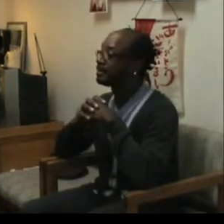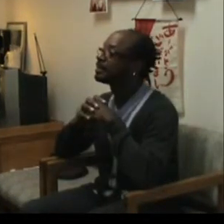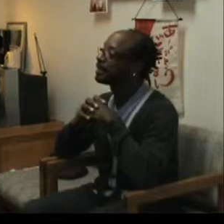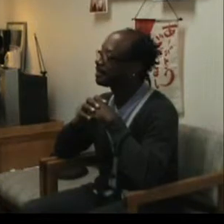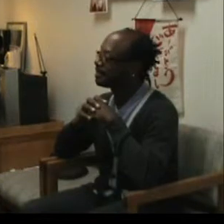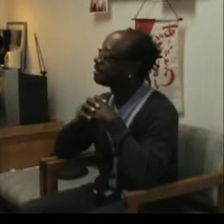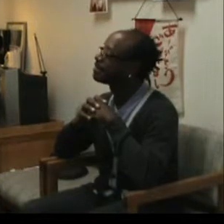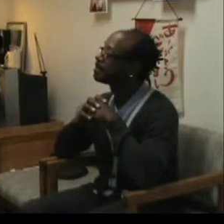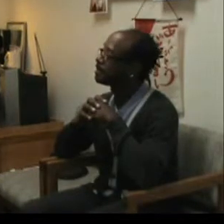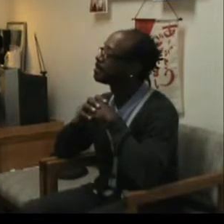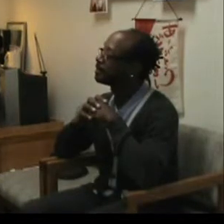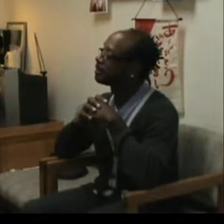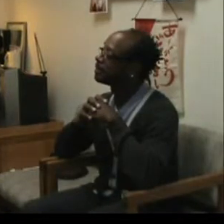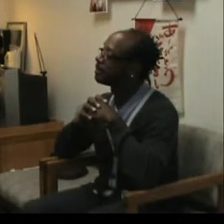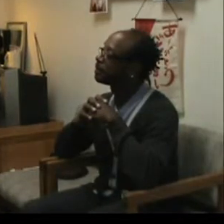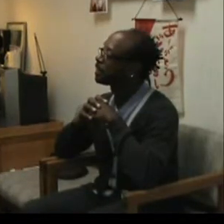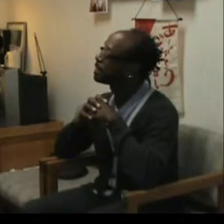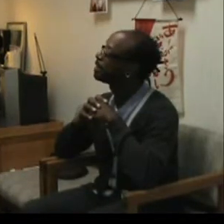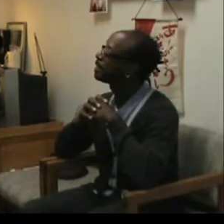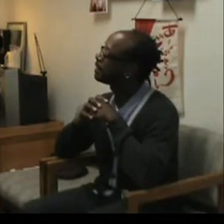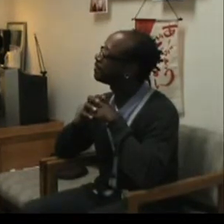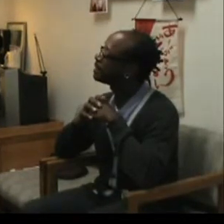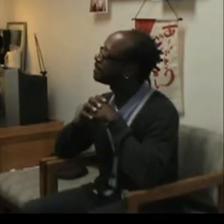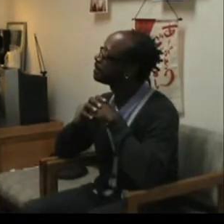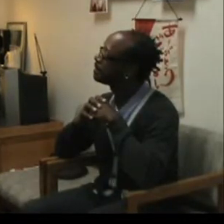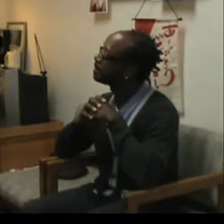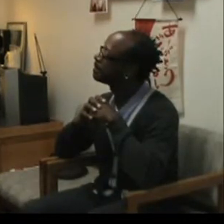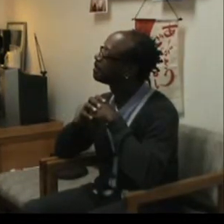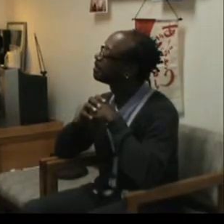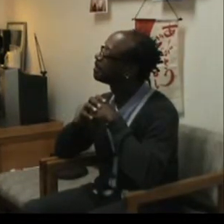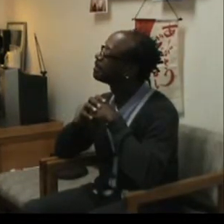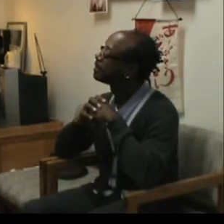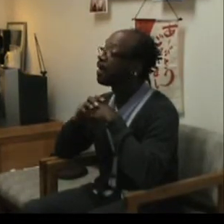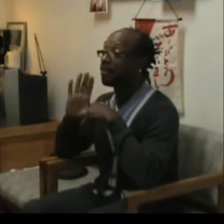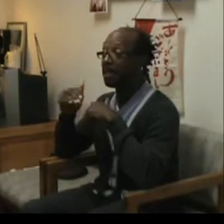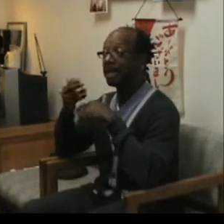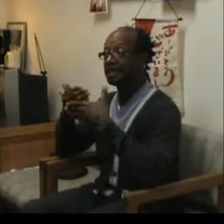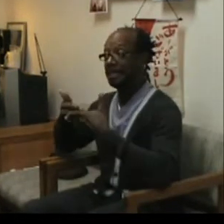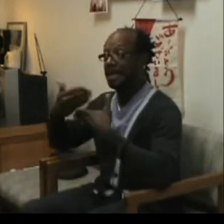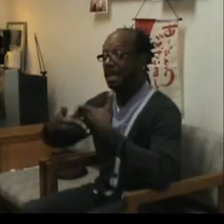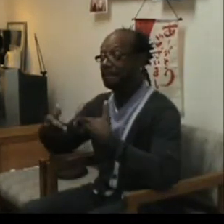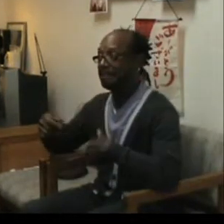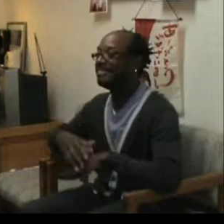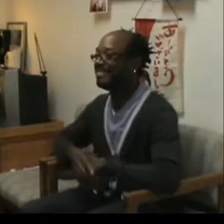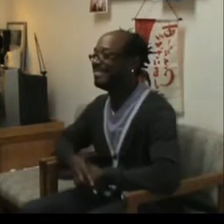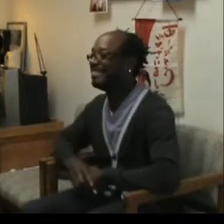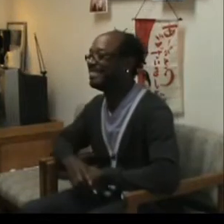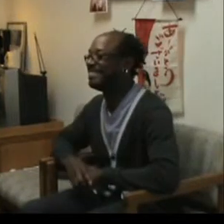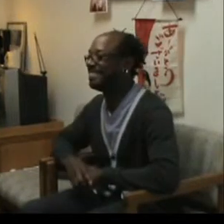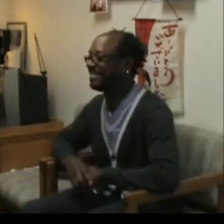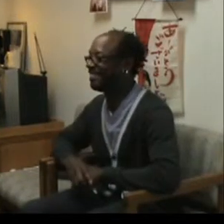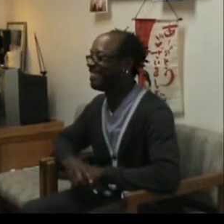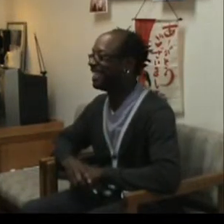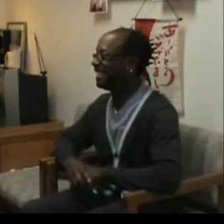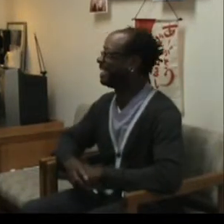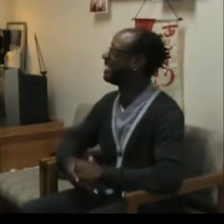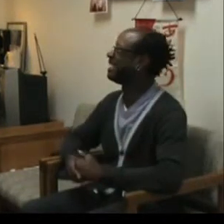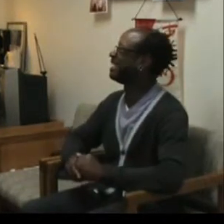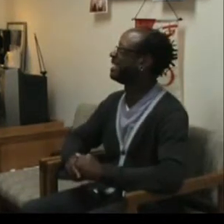Like disease. When I see that, I think of disease. That's next. Next. Okay. She is so